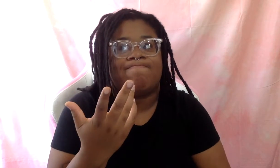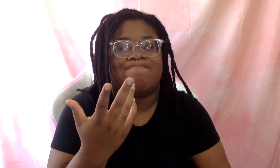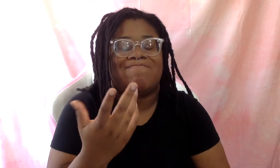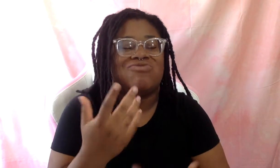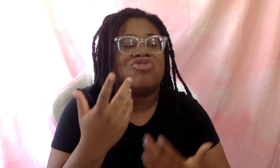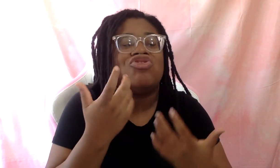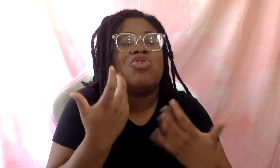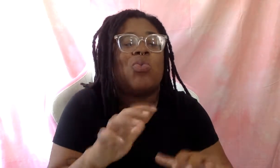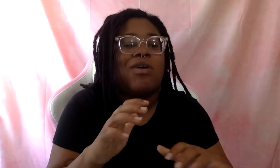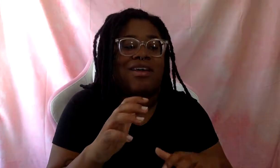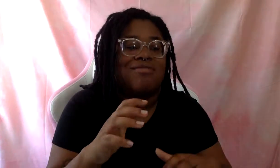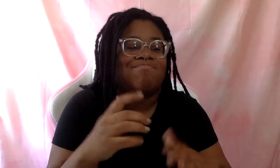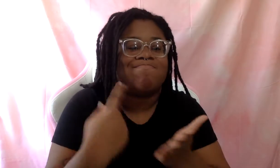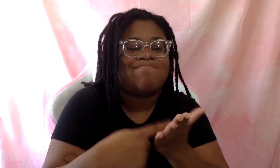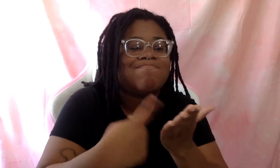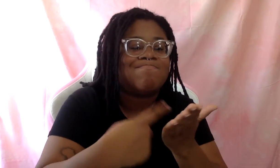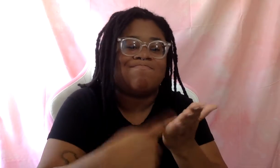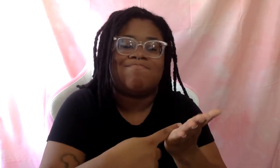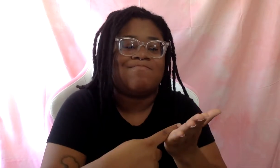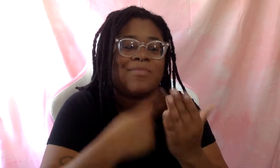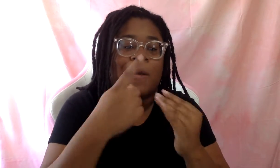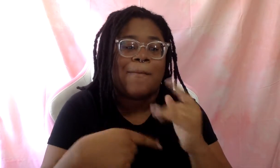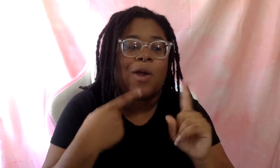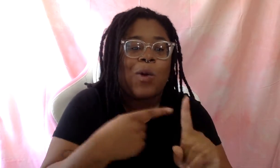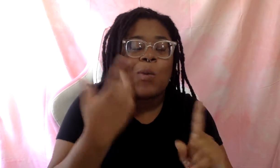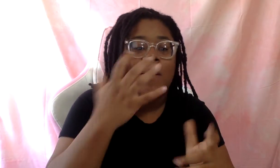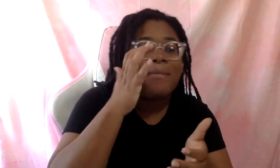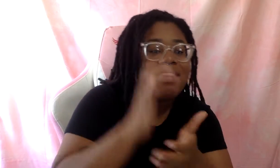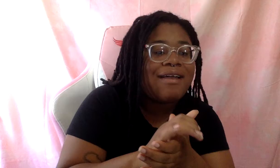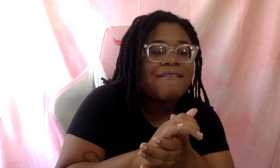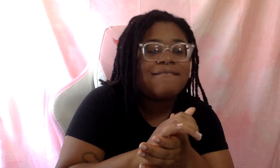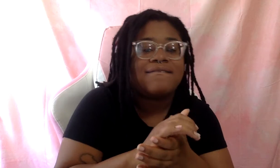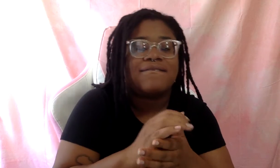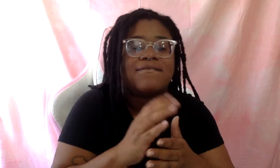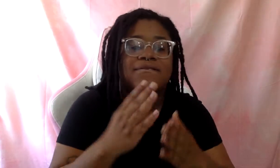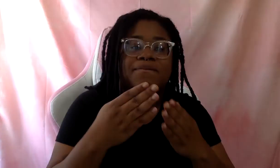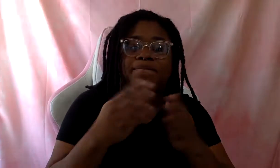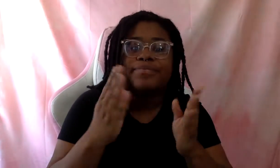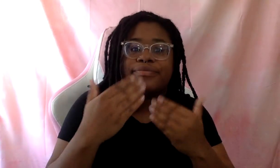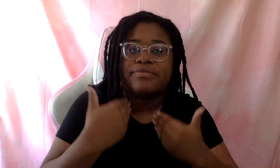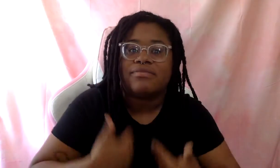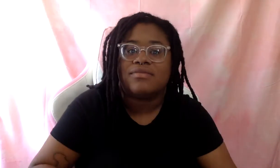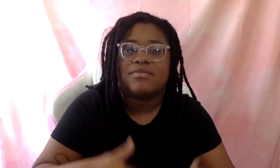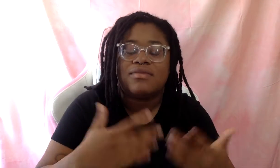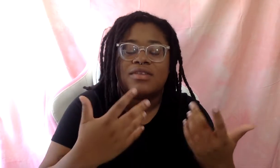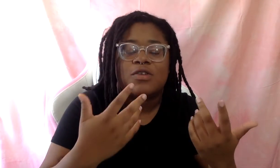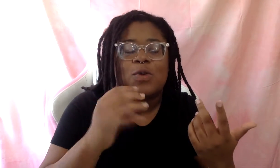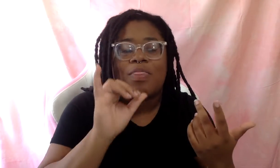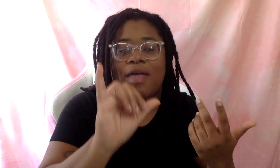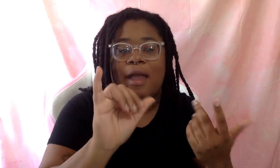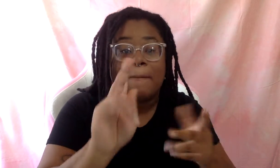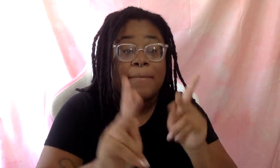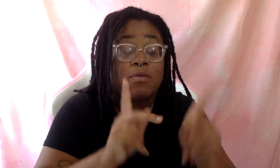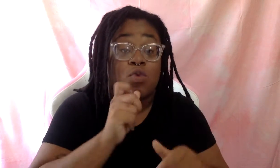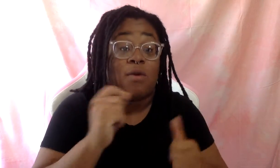want to have that conversation about what you believe in as the whole human being that you are to those people that are afraid about having